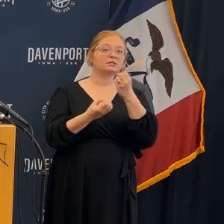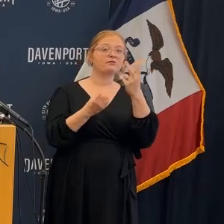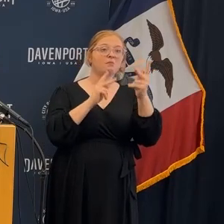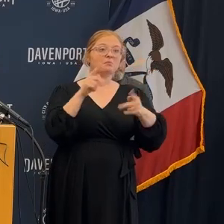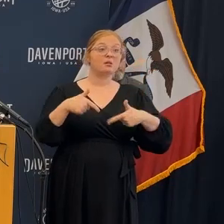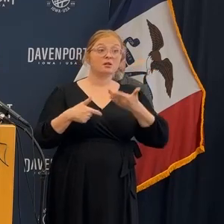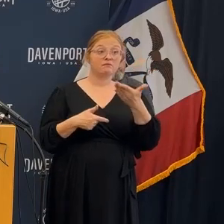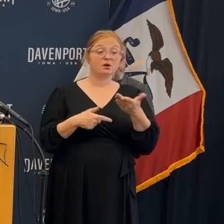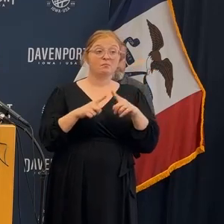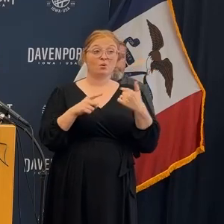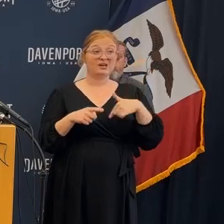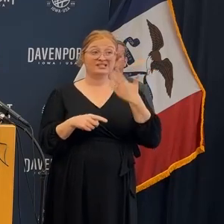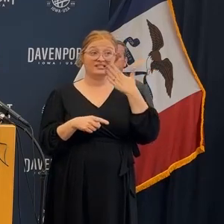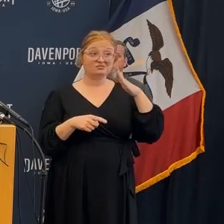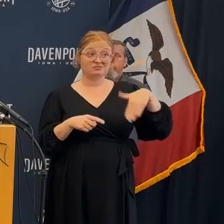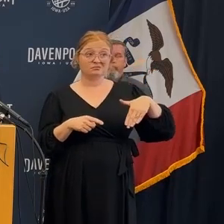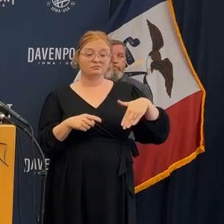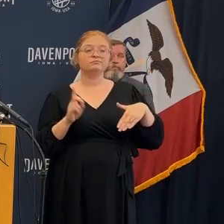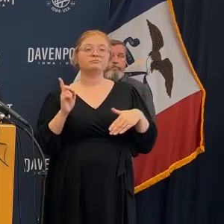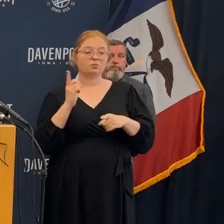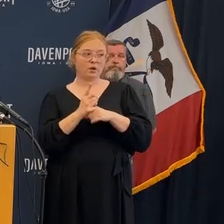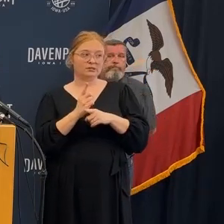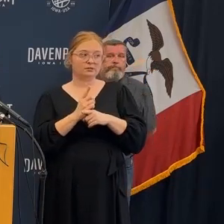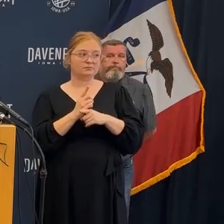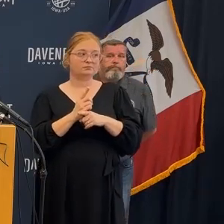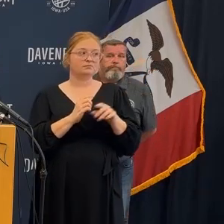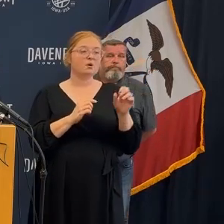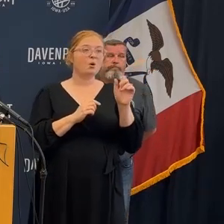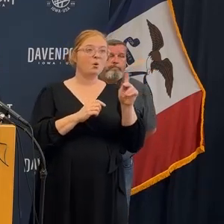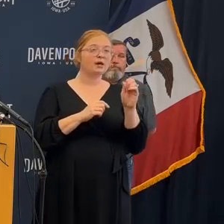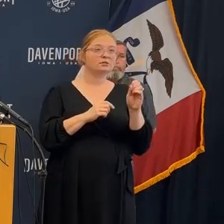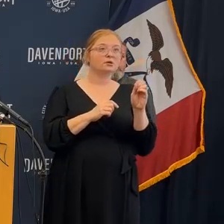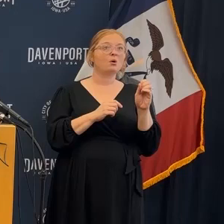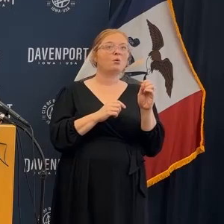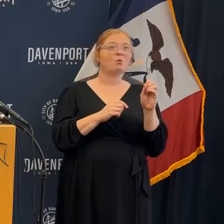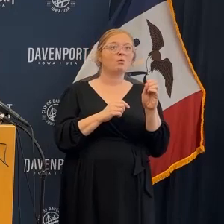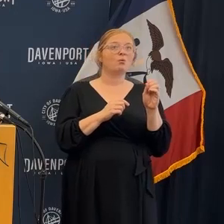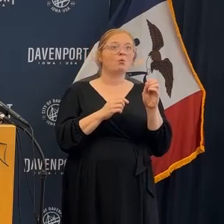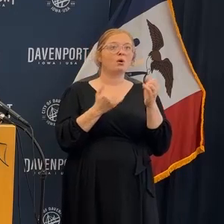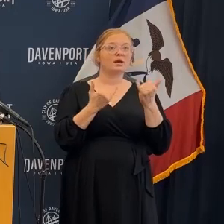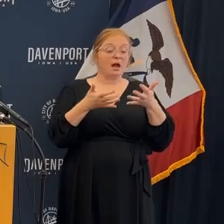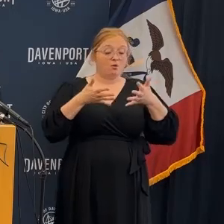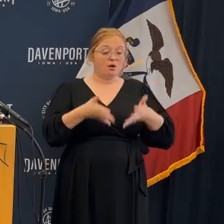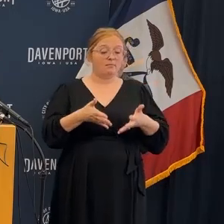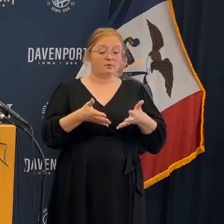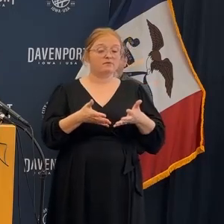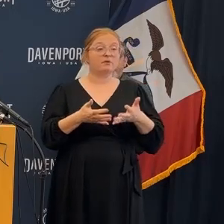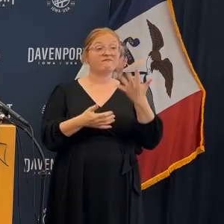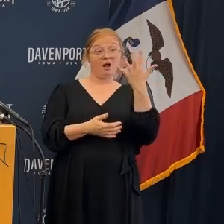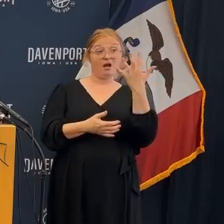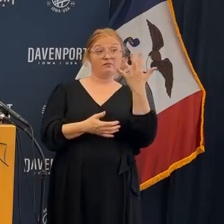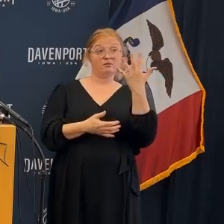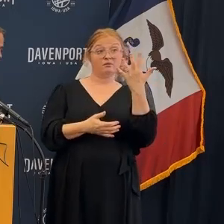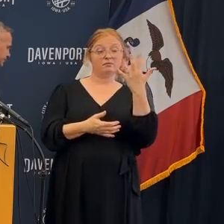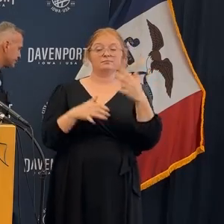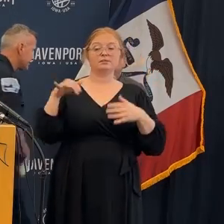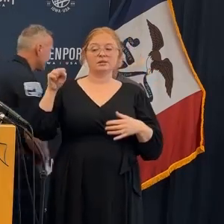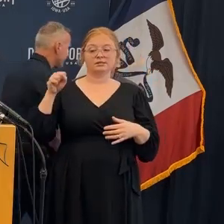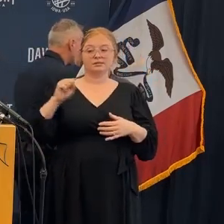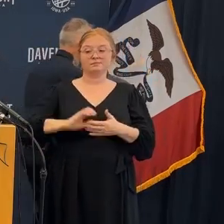different sources of people who lived in that building that's where we cross-reference our lists 53 is sort of a reasonable